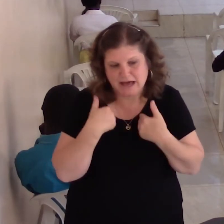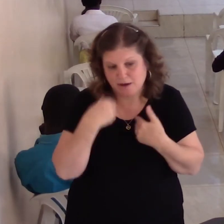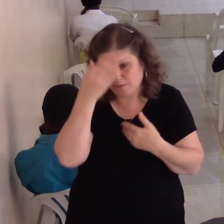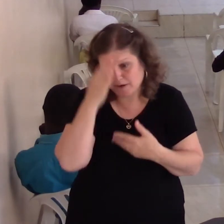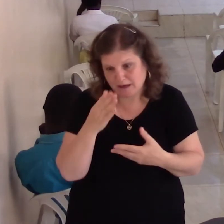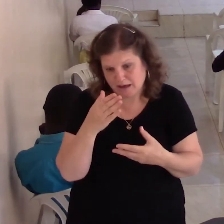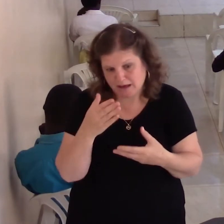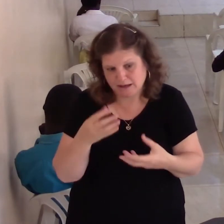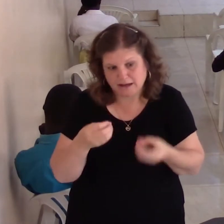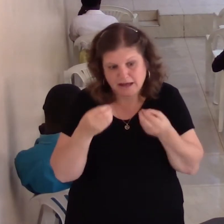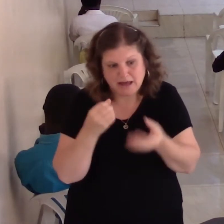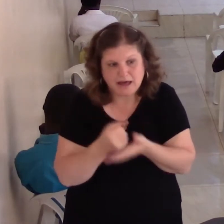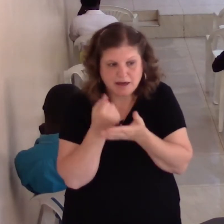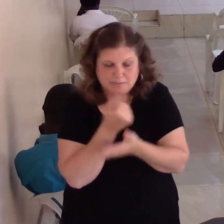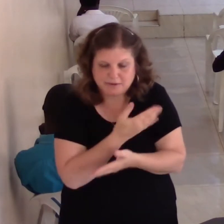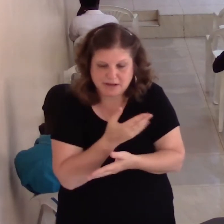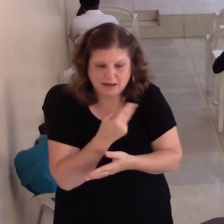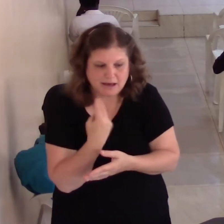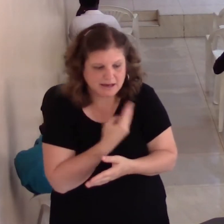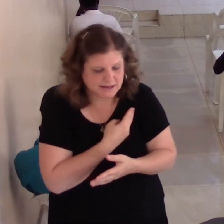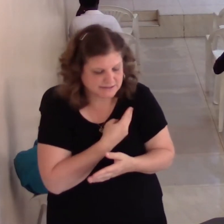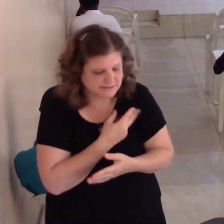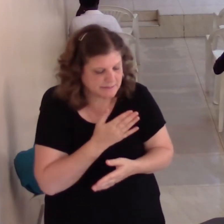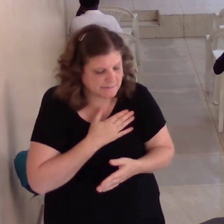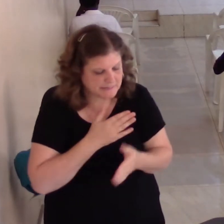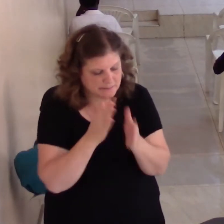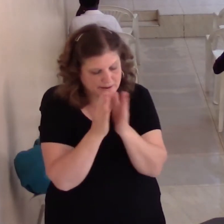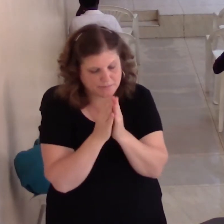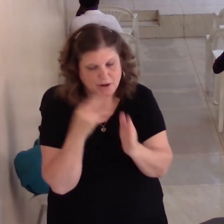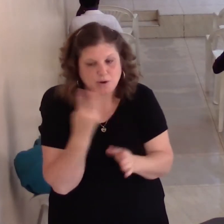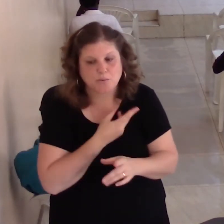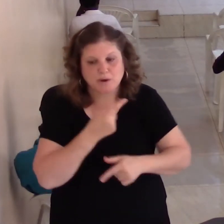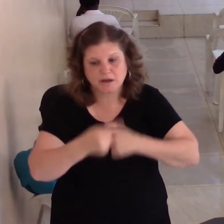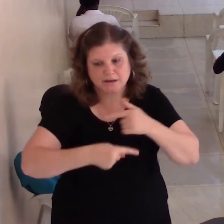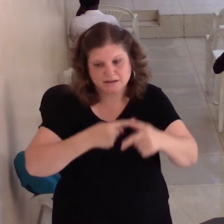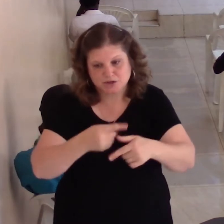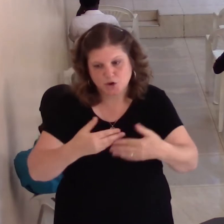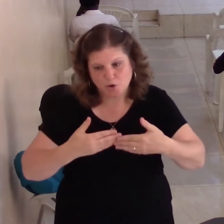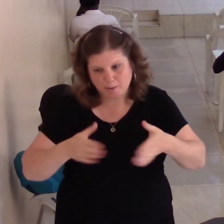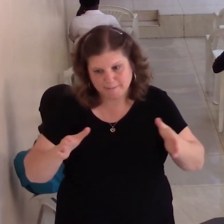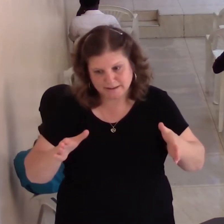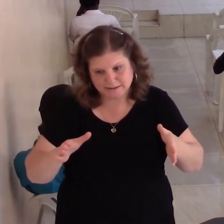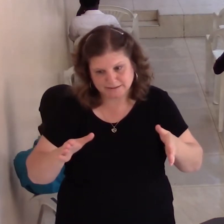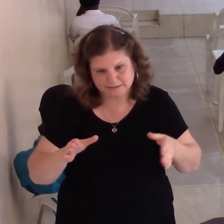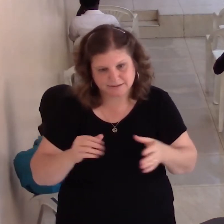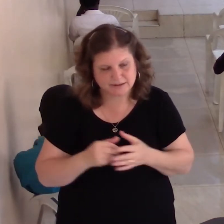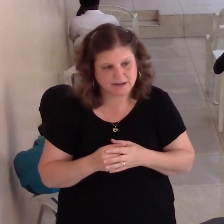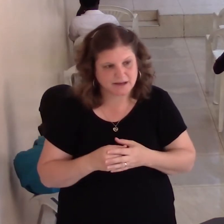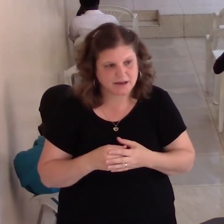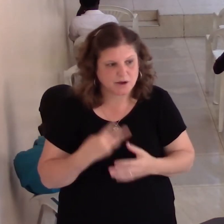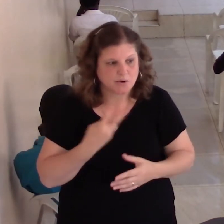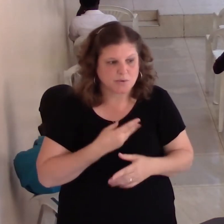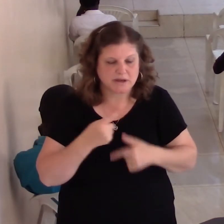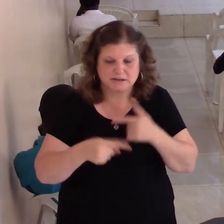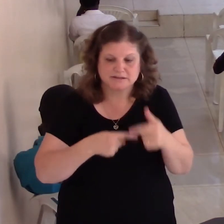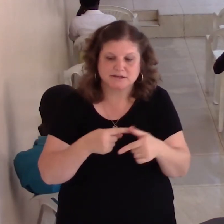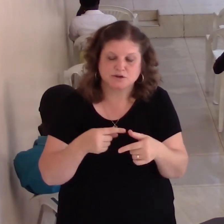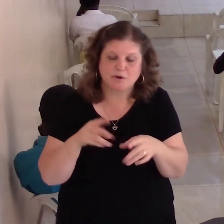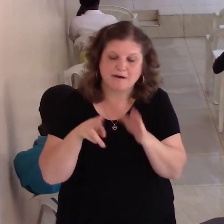that we're doing. And it's my prayer that we'll continue to be open. Meaning as we're open, we're going to continue to do the video. So when you're